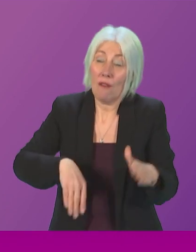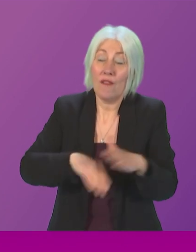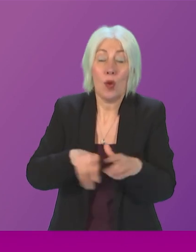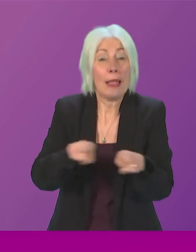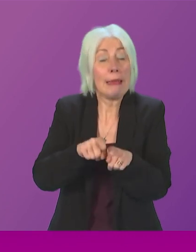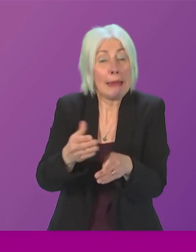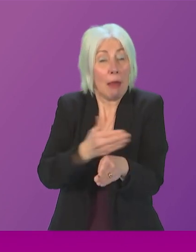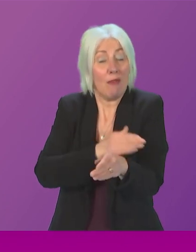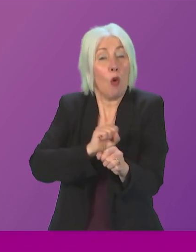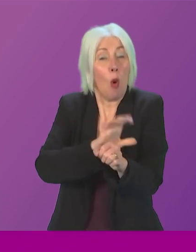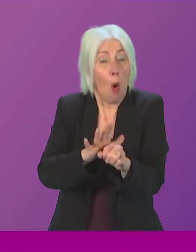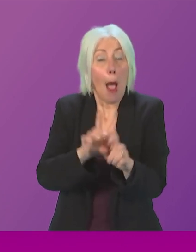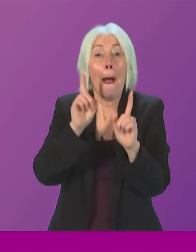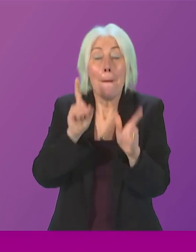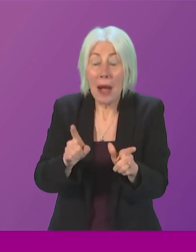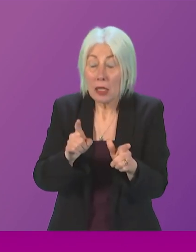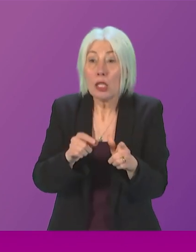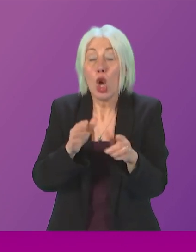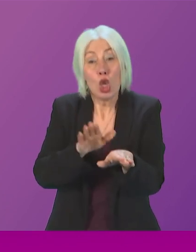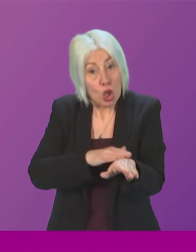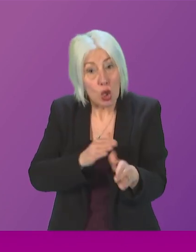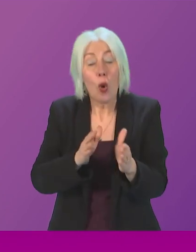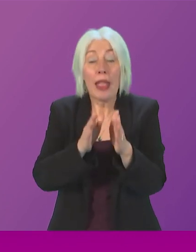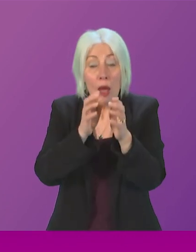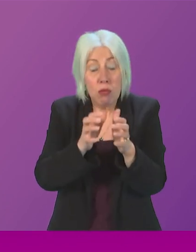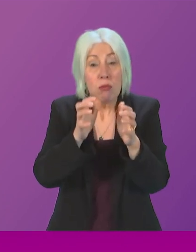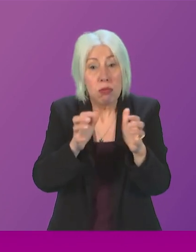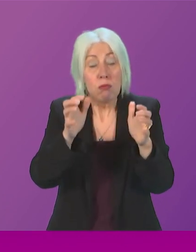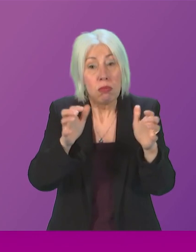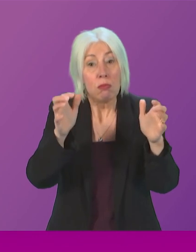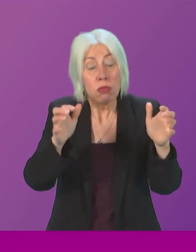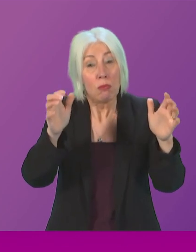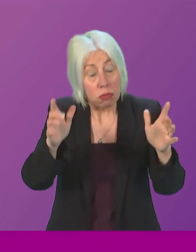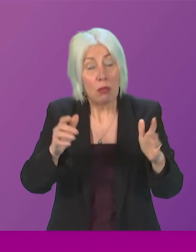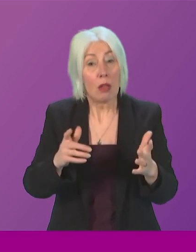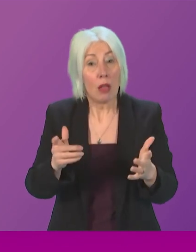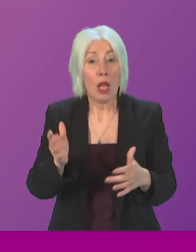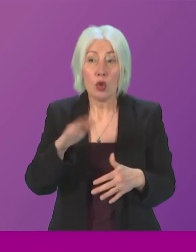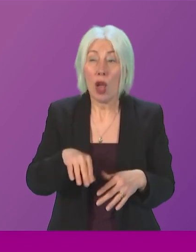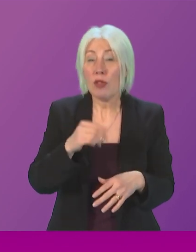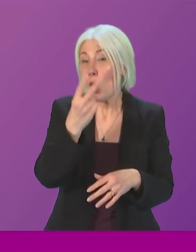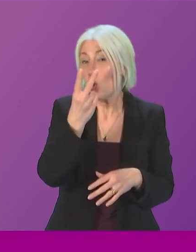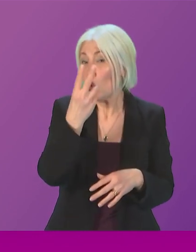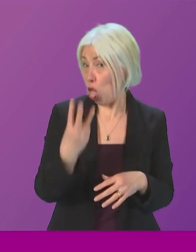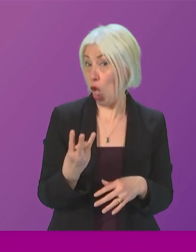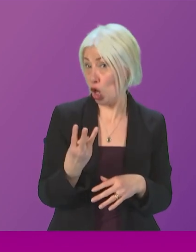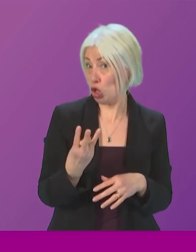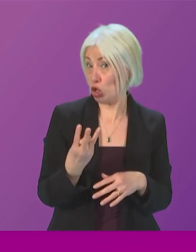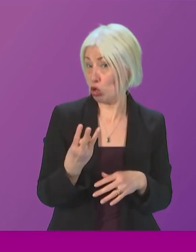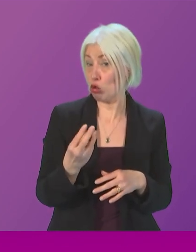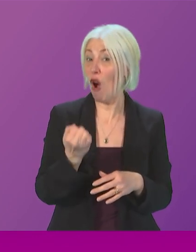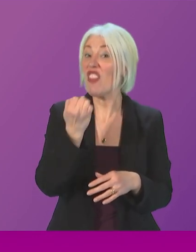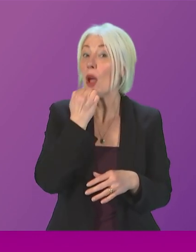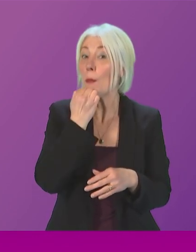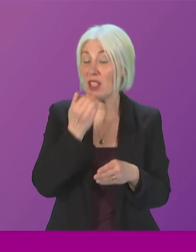demand continues to even if it's incrementally continues to increase and it's currently recovered to over two-thirds of pre-Covid